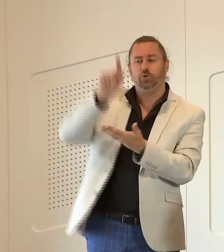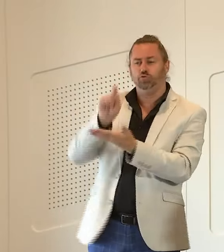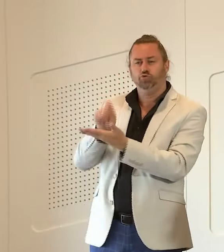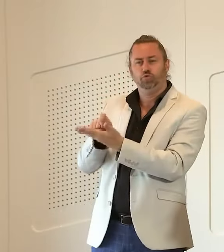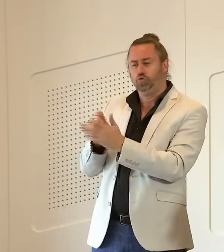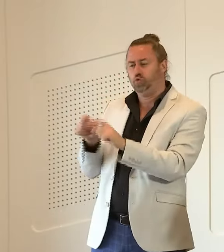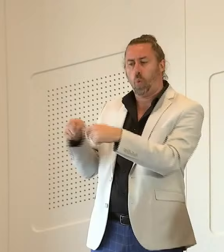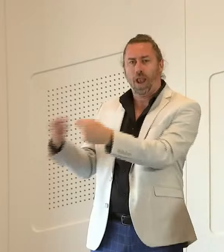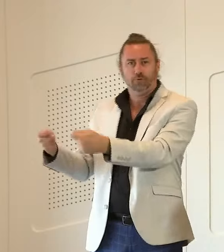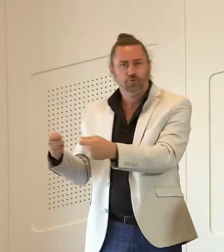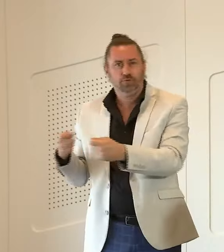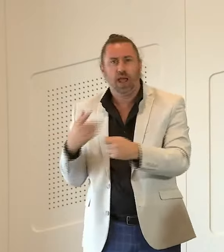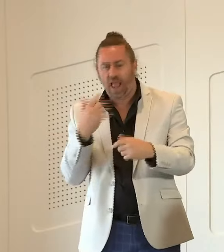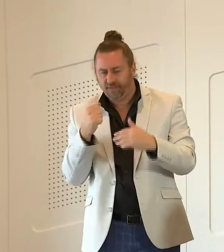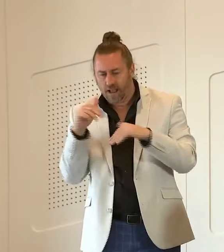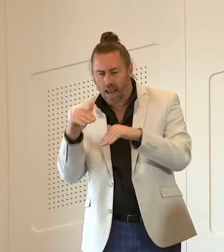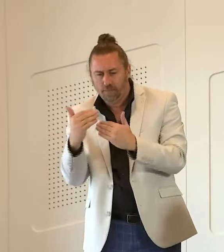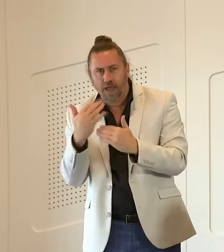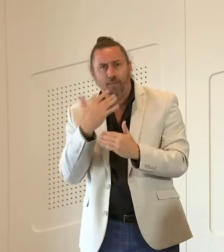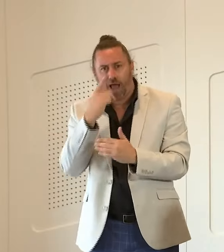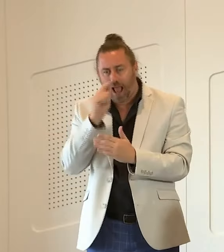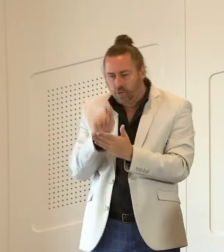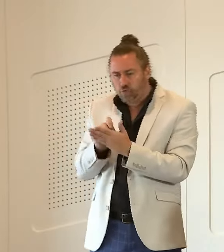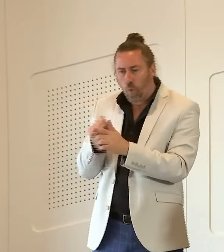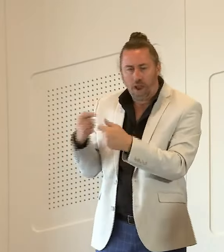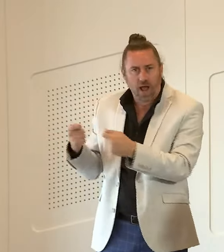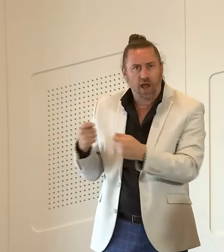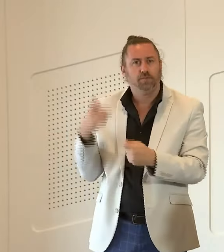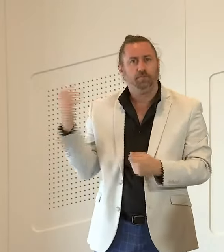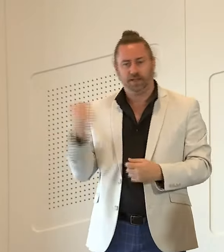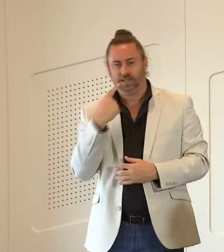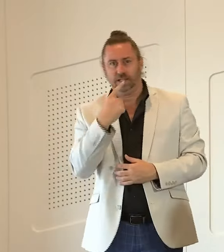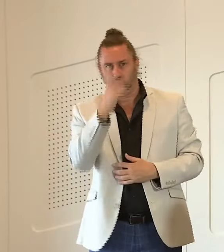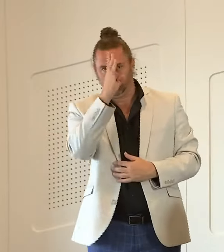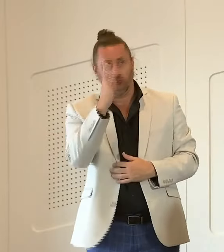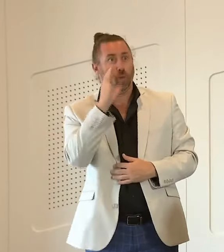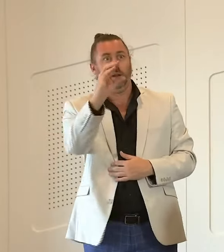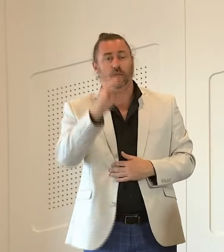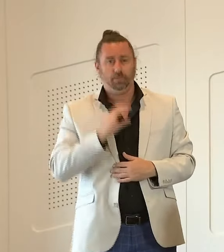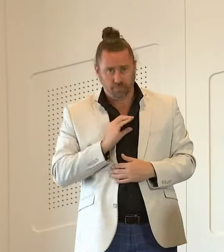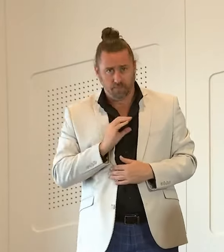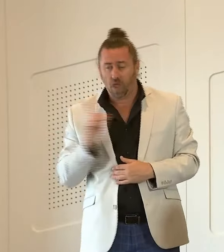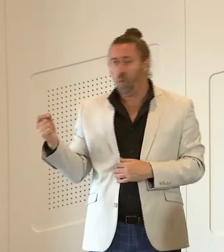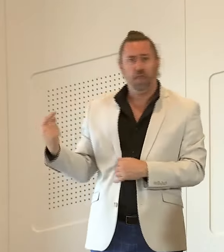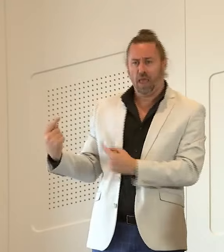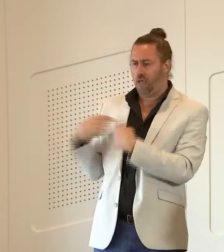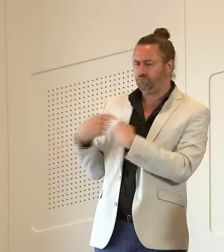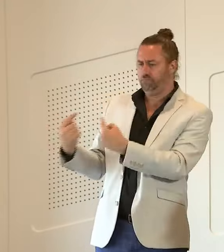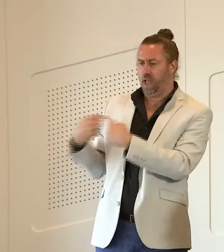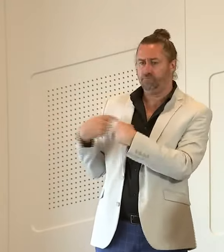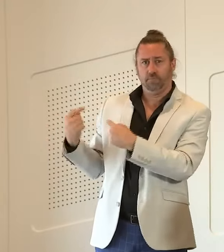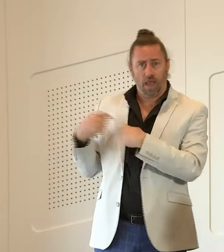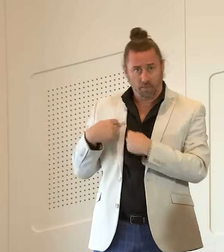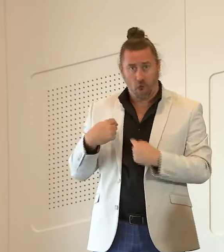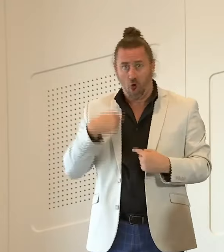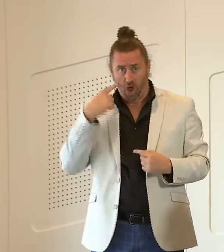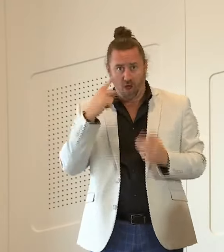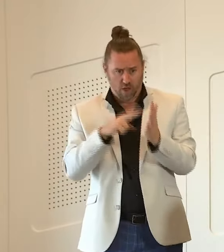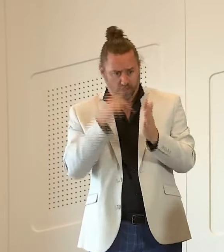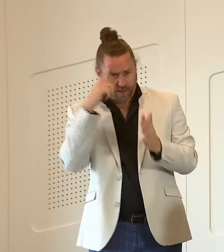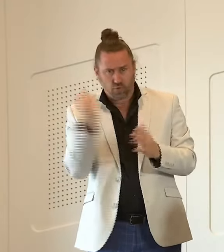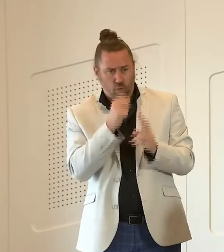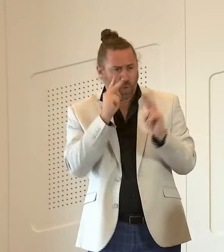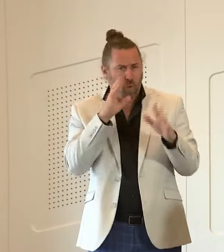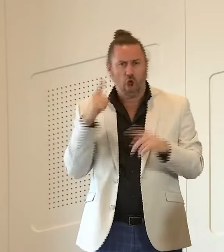real-time disclosures so for the opposition to now be calling on us to implement further measures i think the best thing that